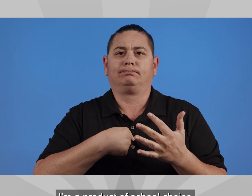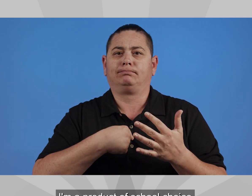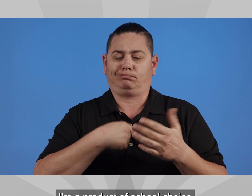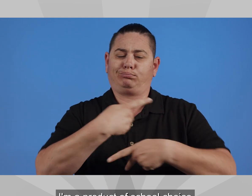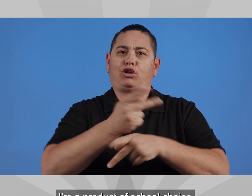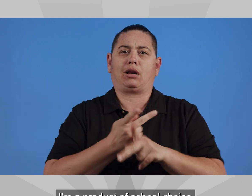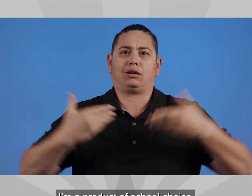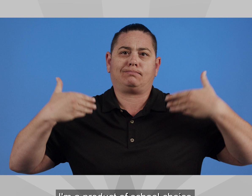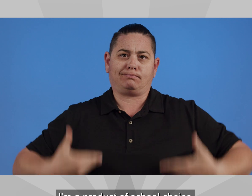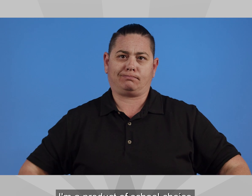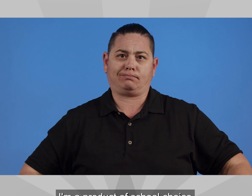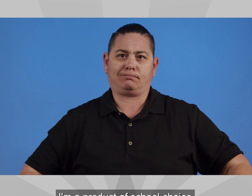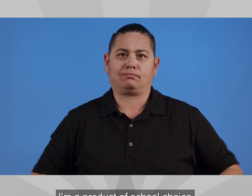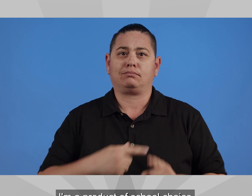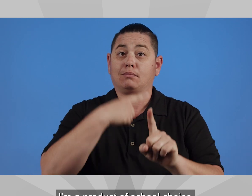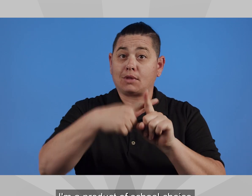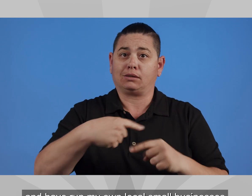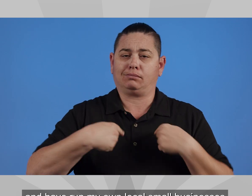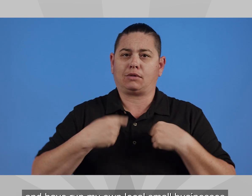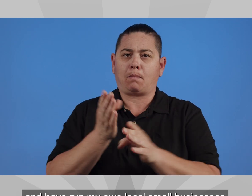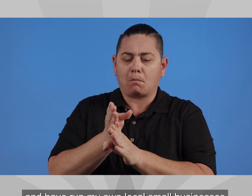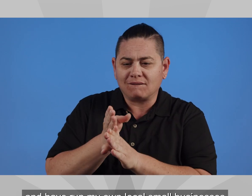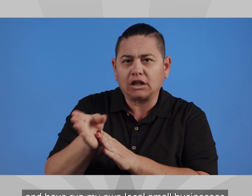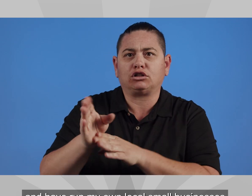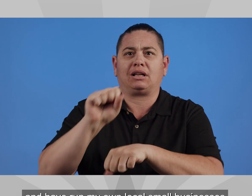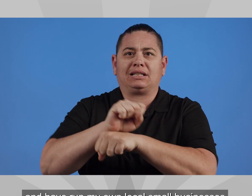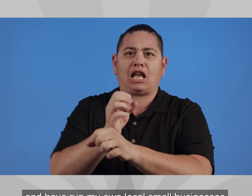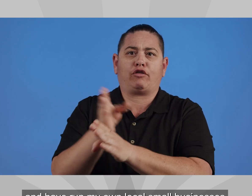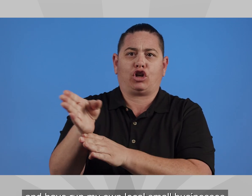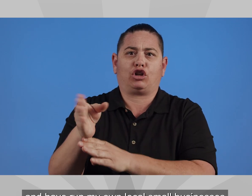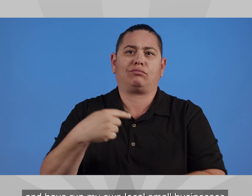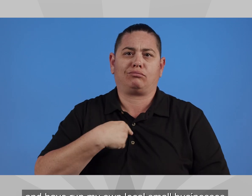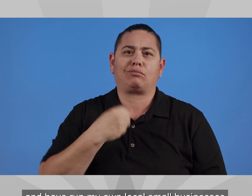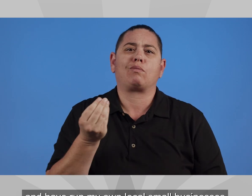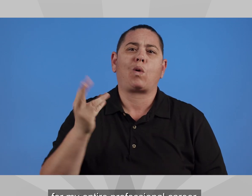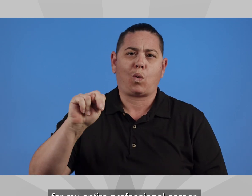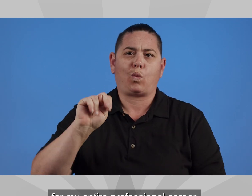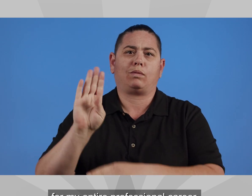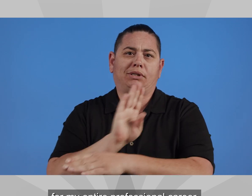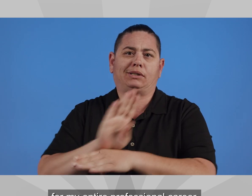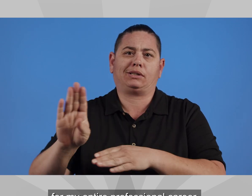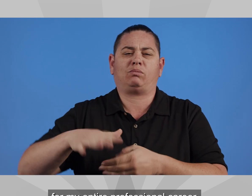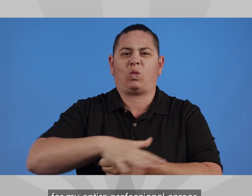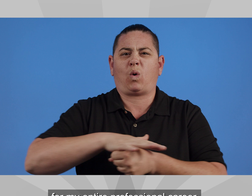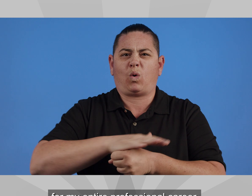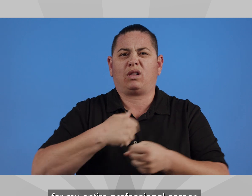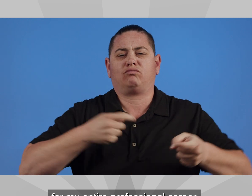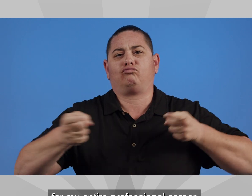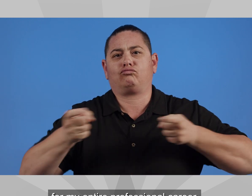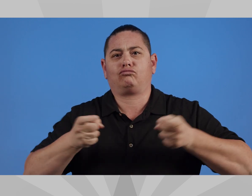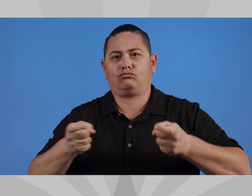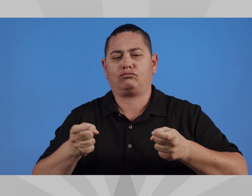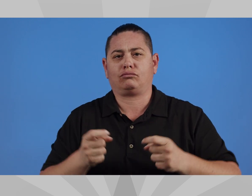I'm a product of school choice and have run my own local small businesses for my entire professional